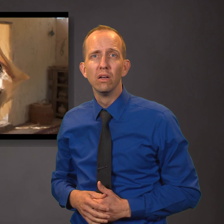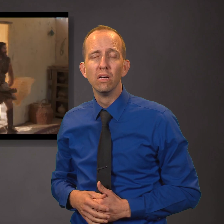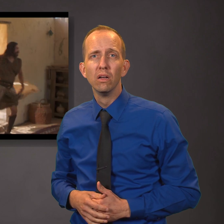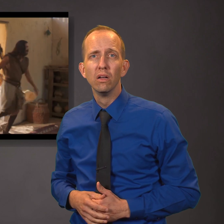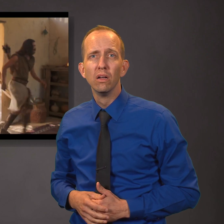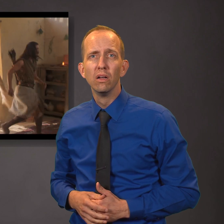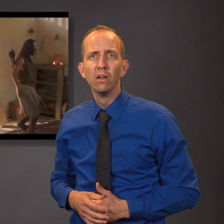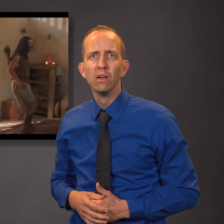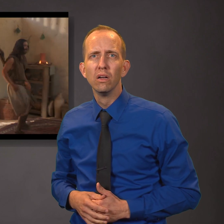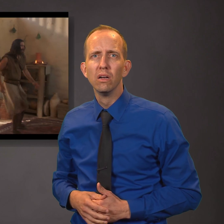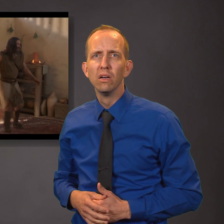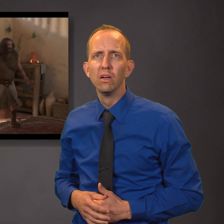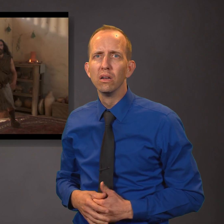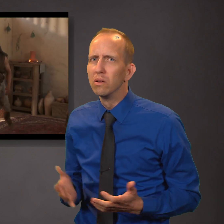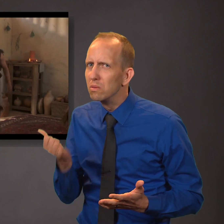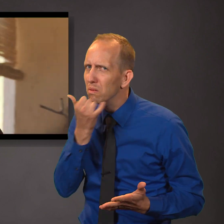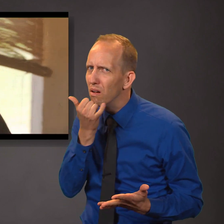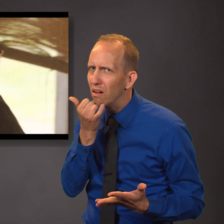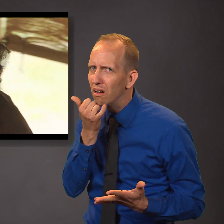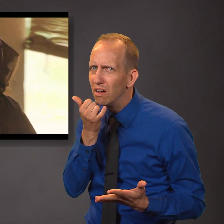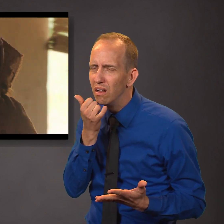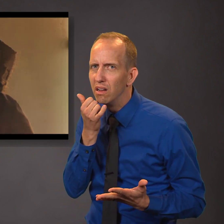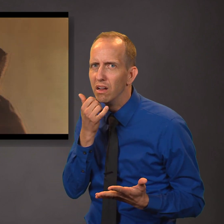Neafai! What is it?